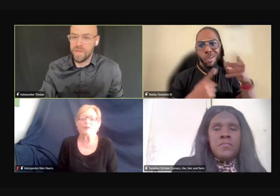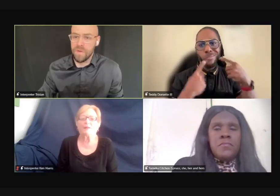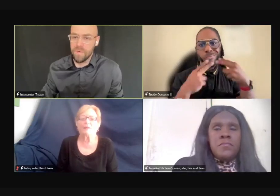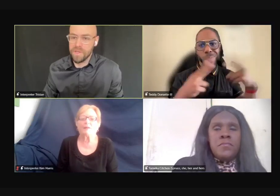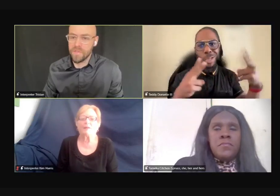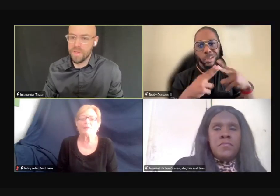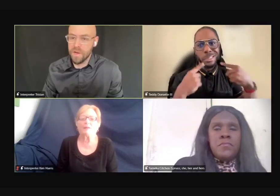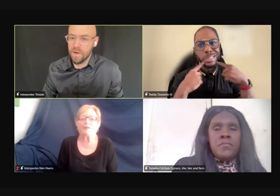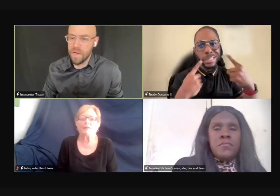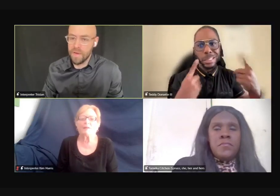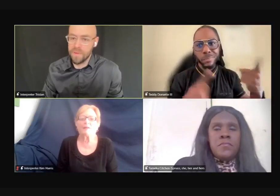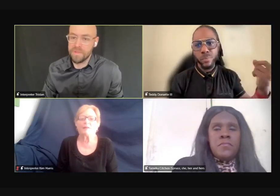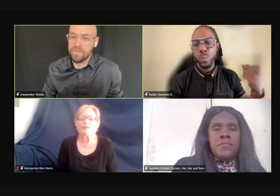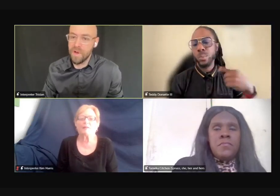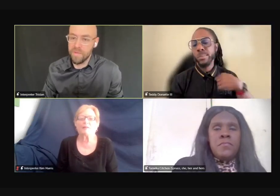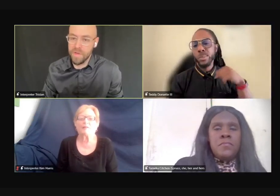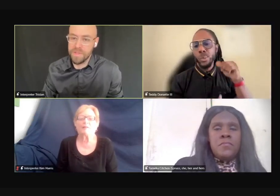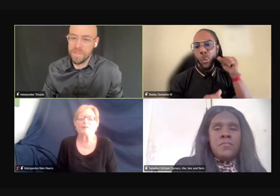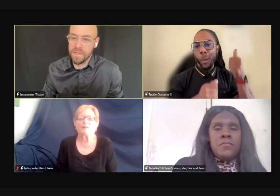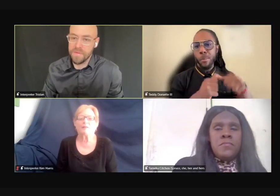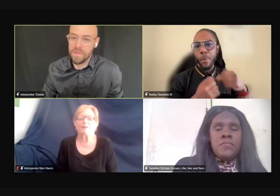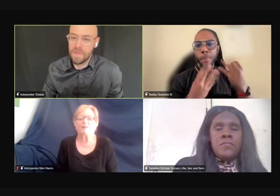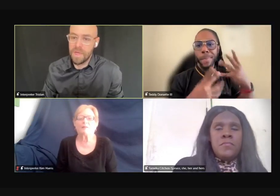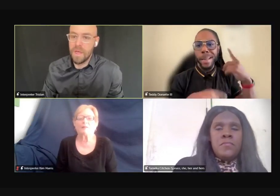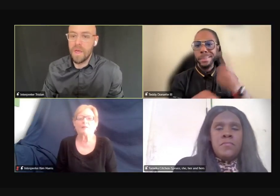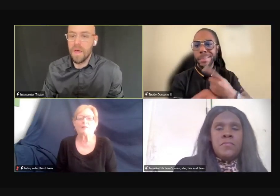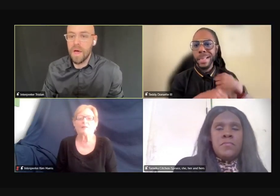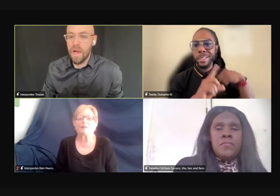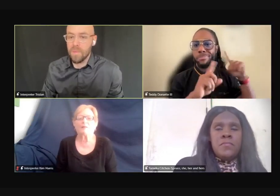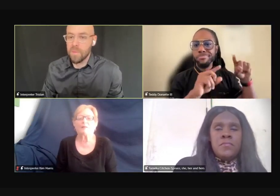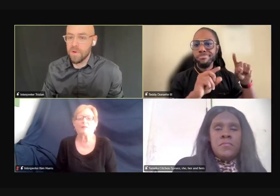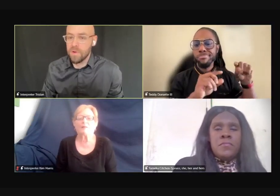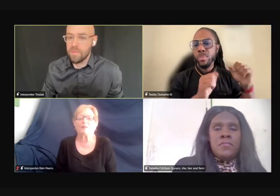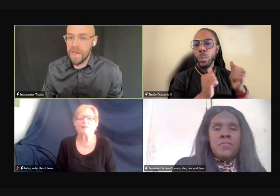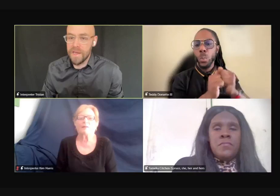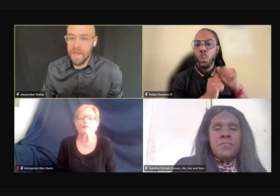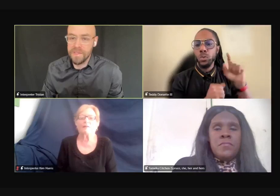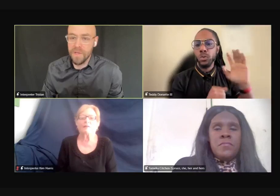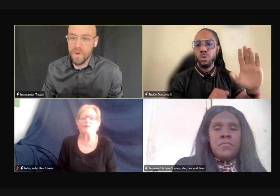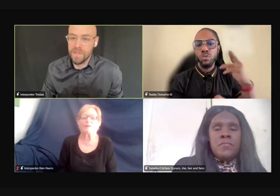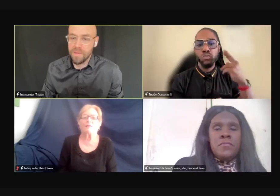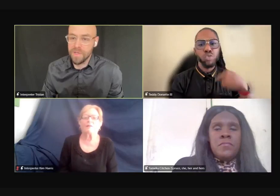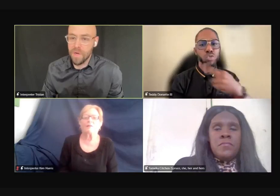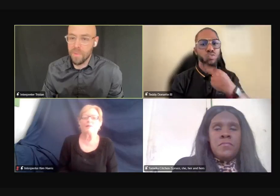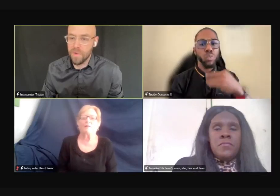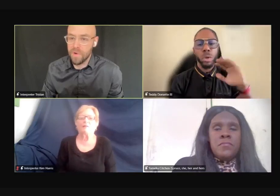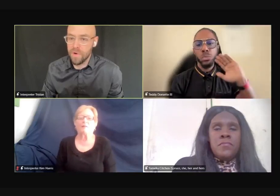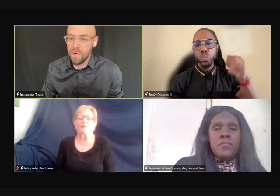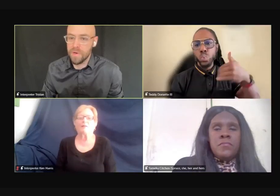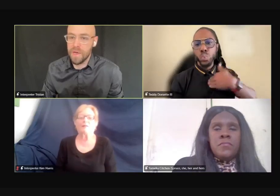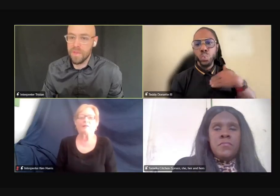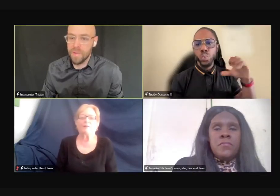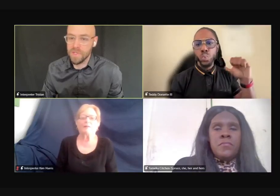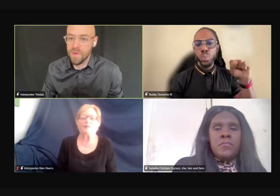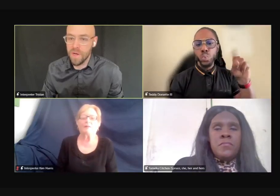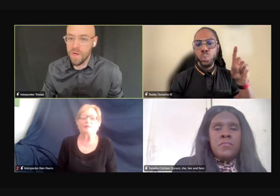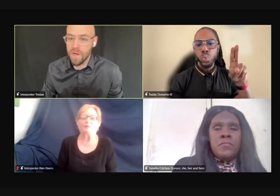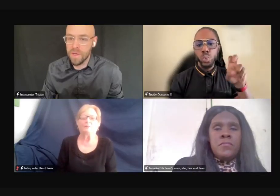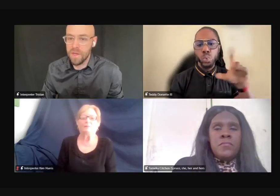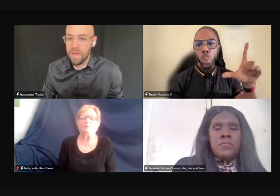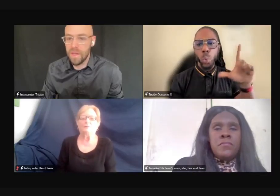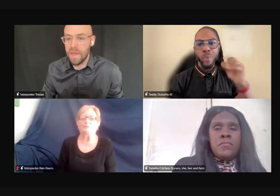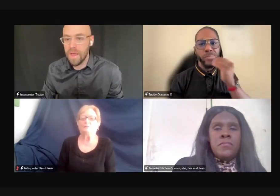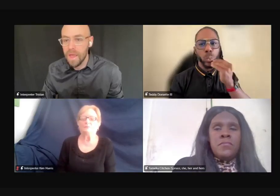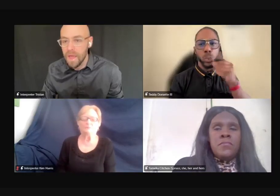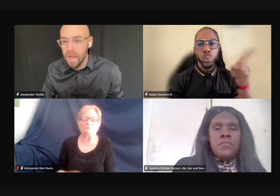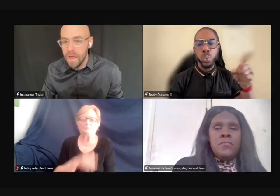She owned a restaurant there, and it was very, very successful. I remember many days going to the restaurant with her at the restaurant